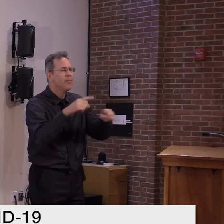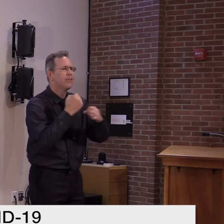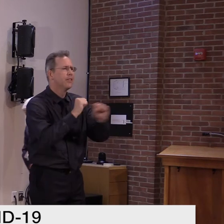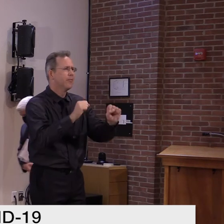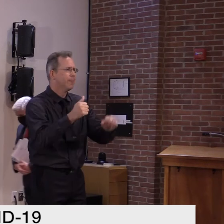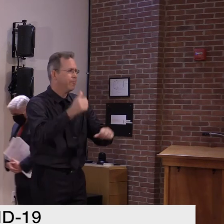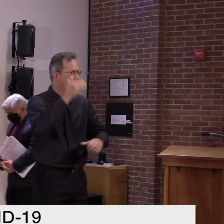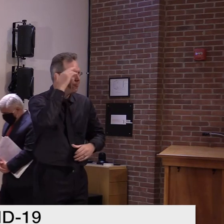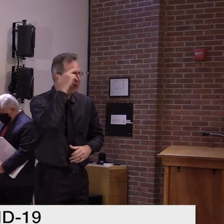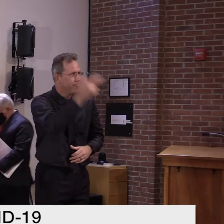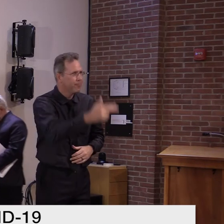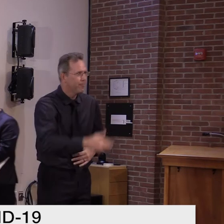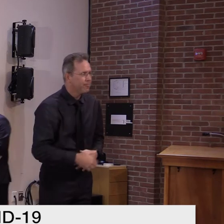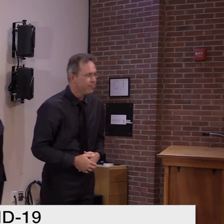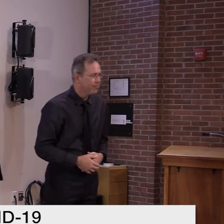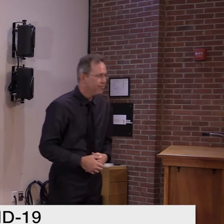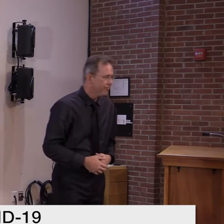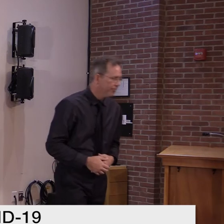Thank